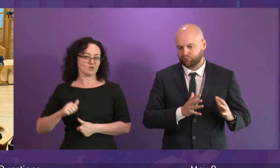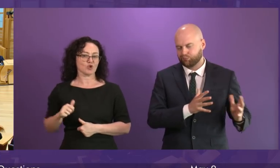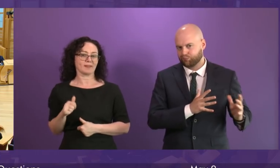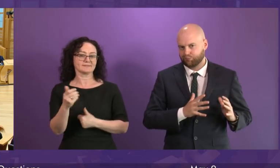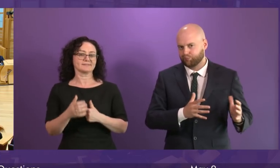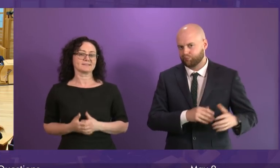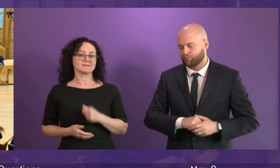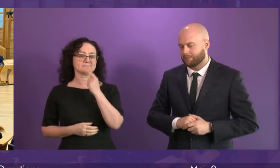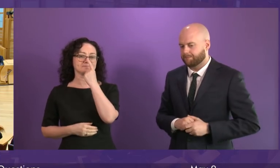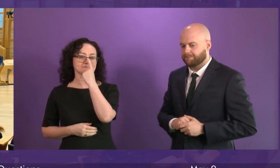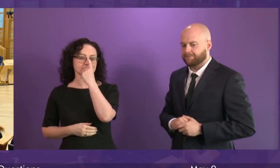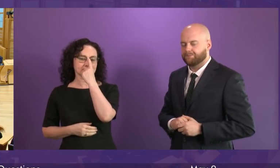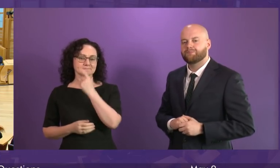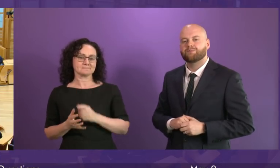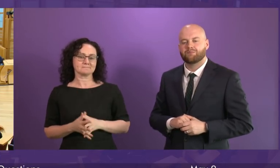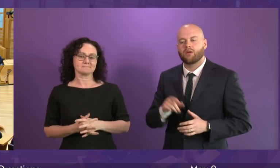Maurice Corey.